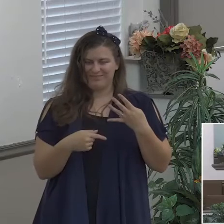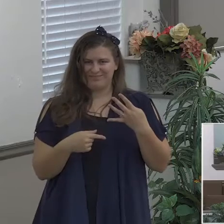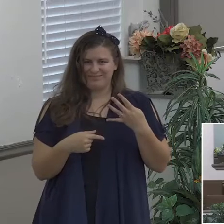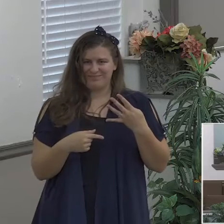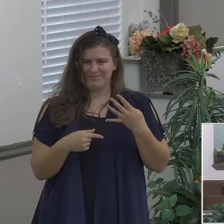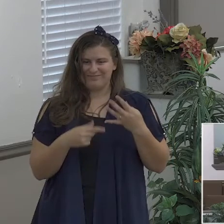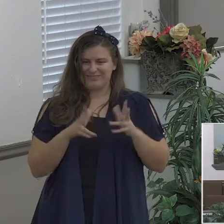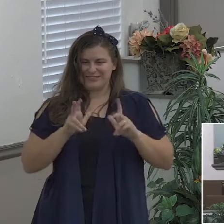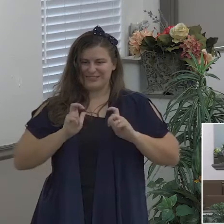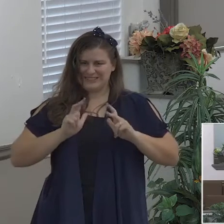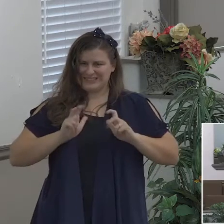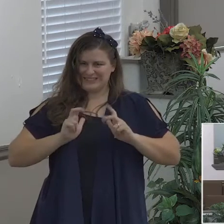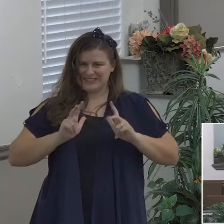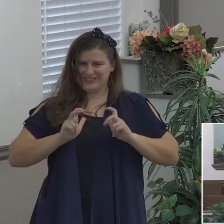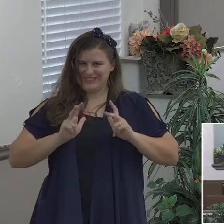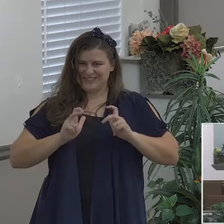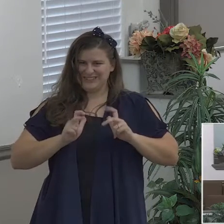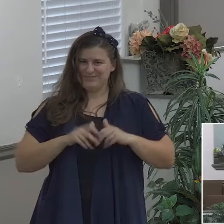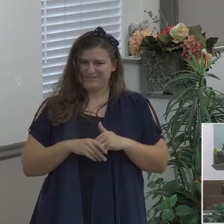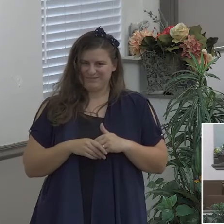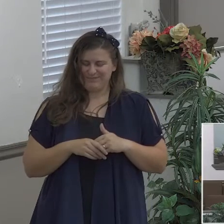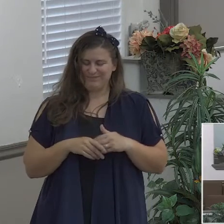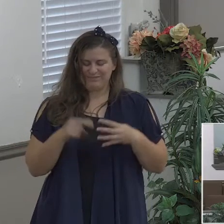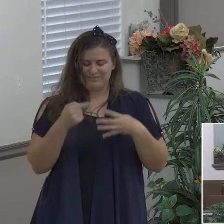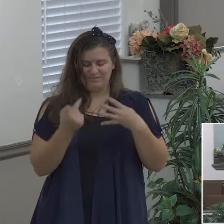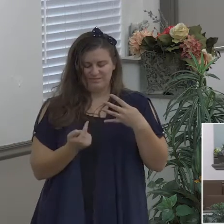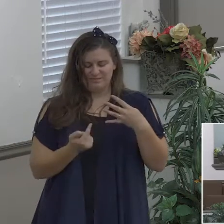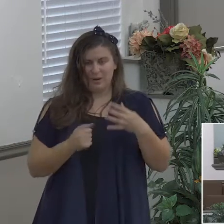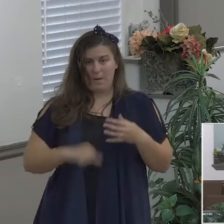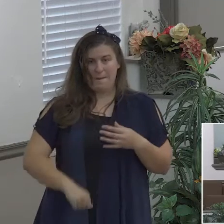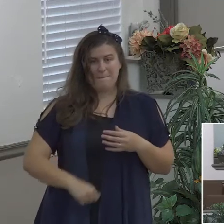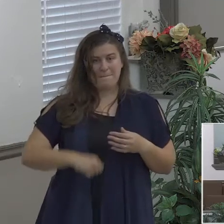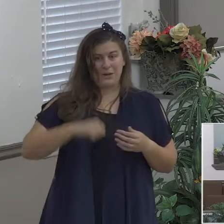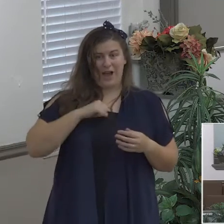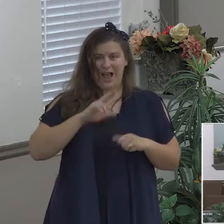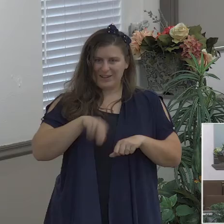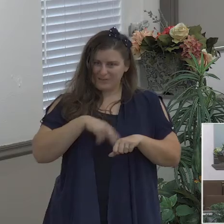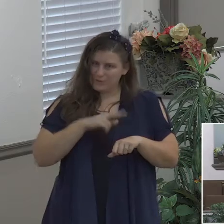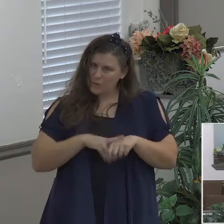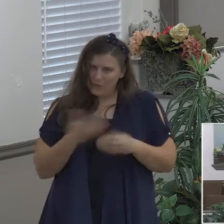pride of course which is probably the root of all of these